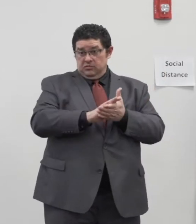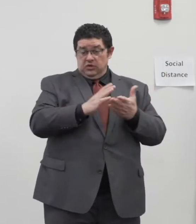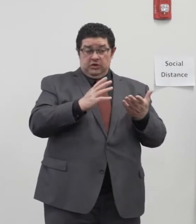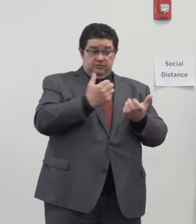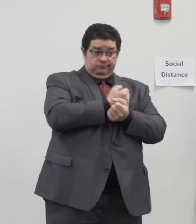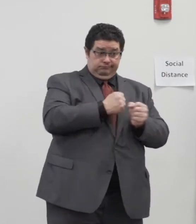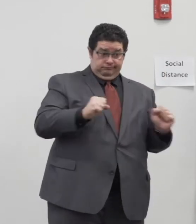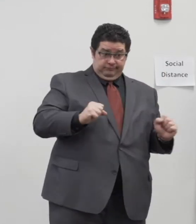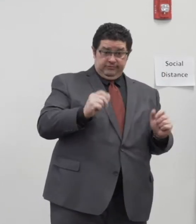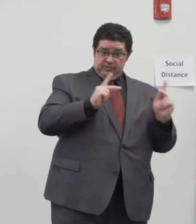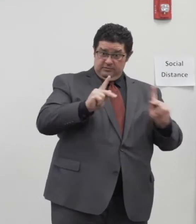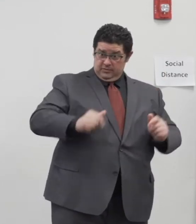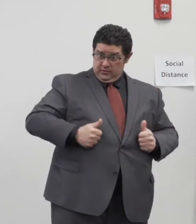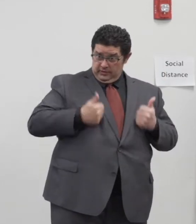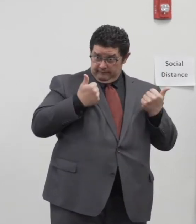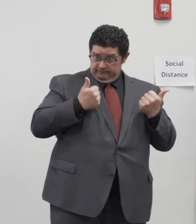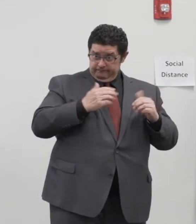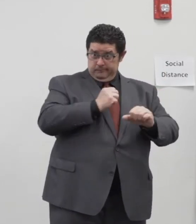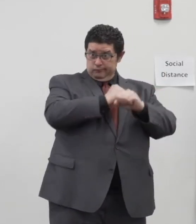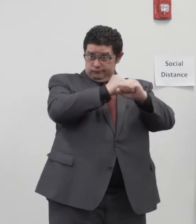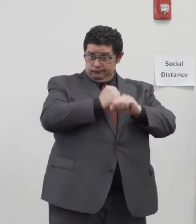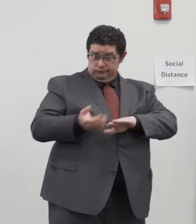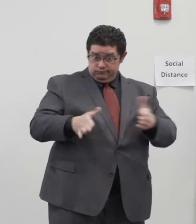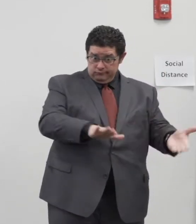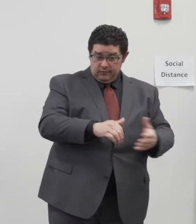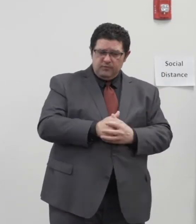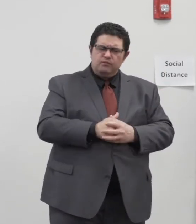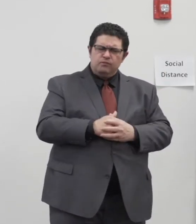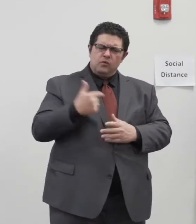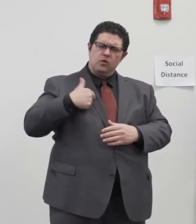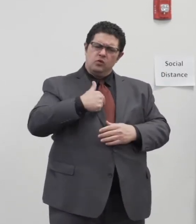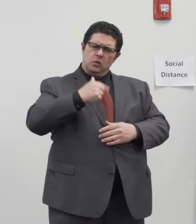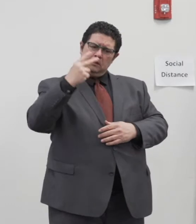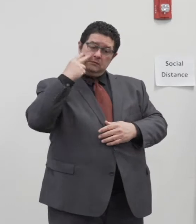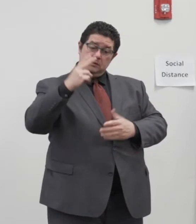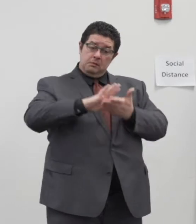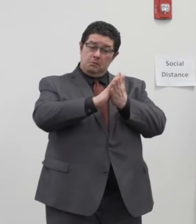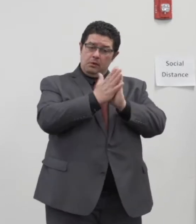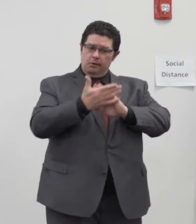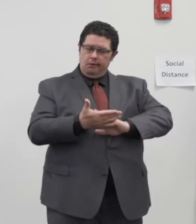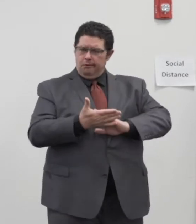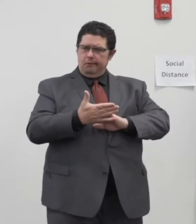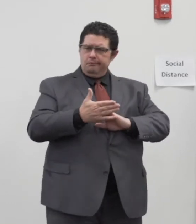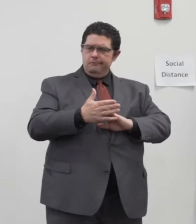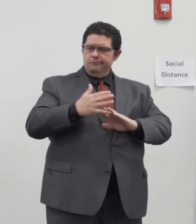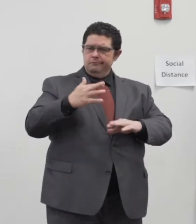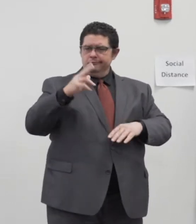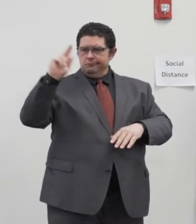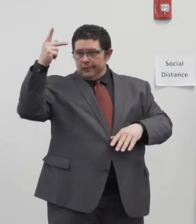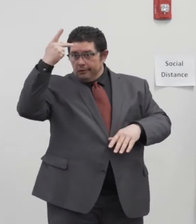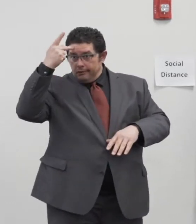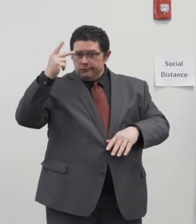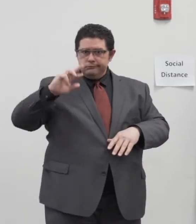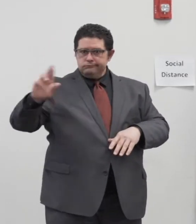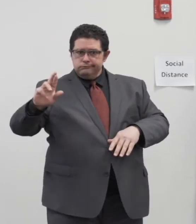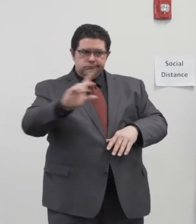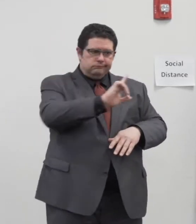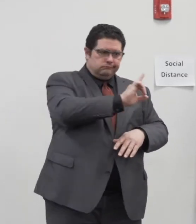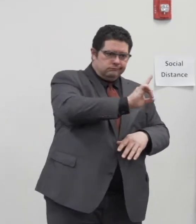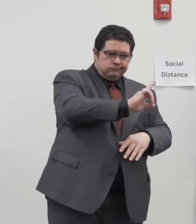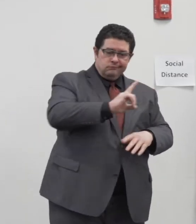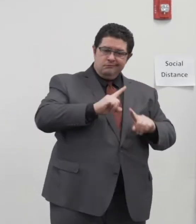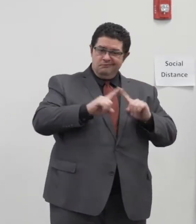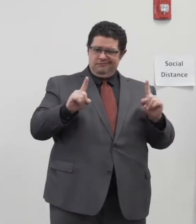We have seen this become a partisan issue. But as someone once said, politics is in everything that we do.